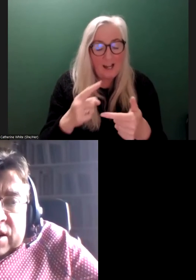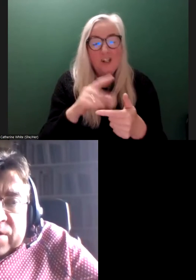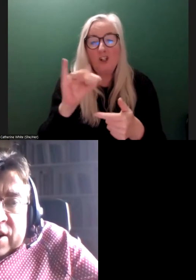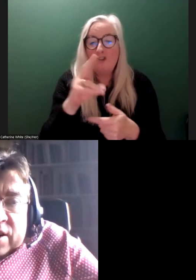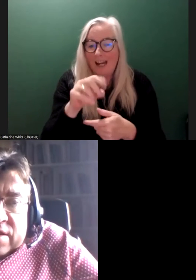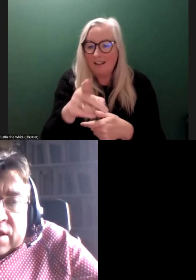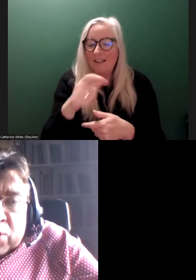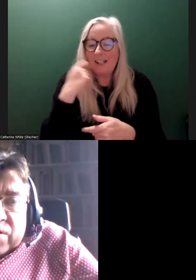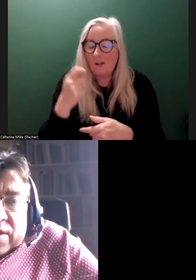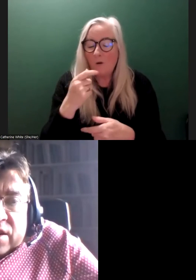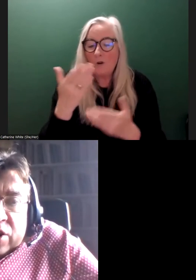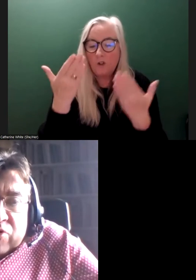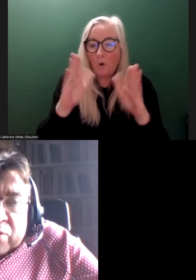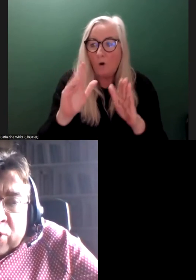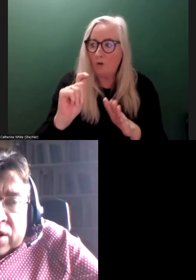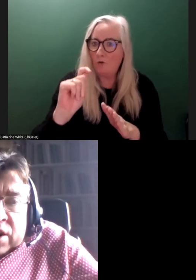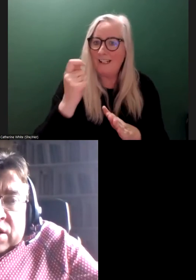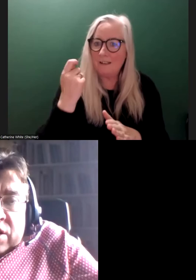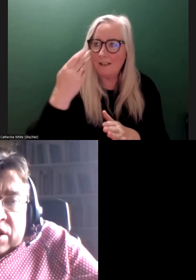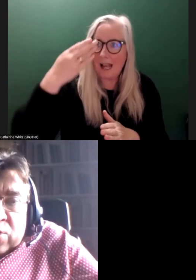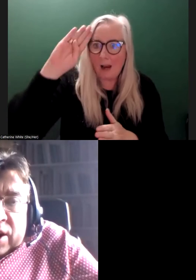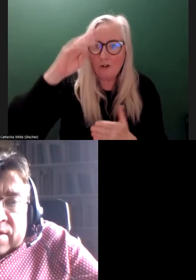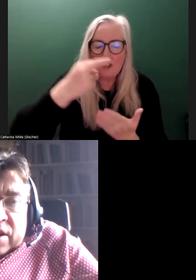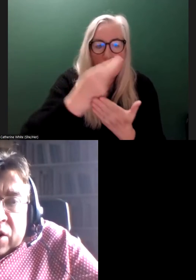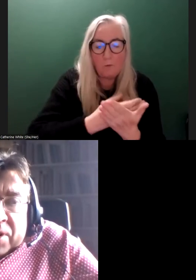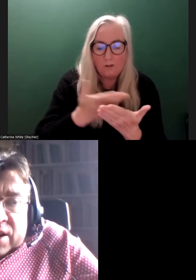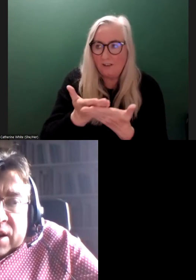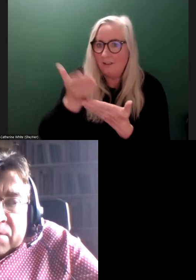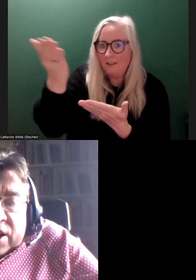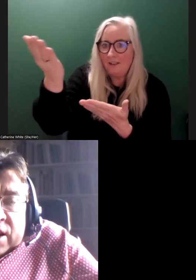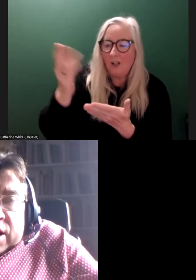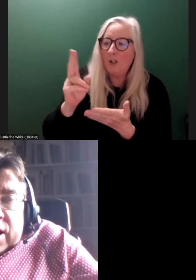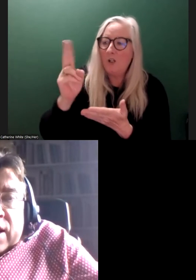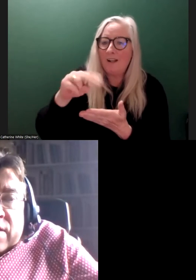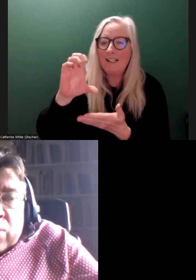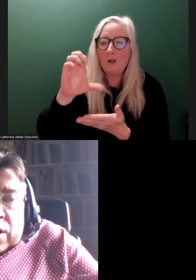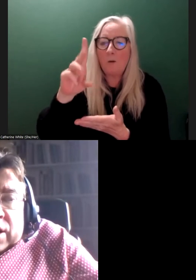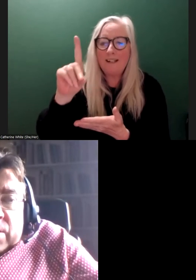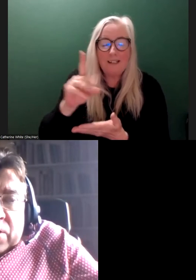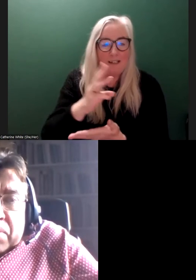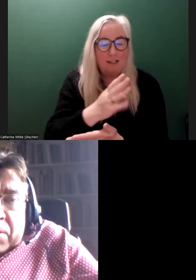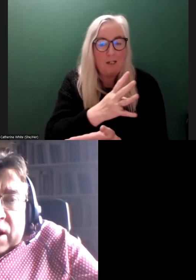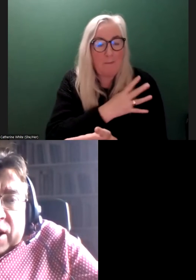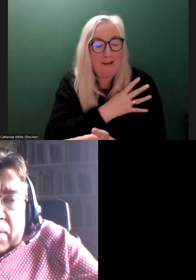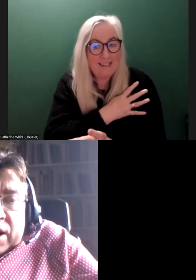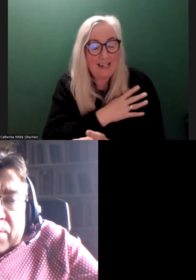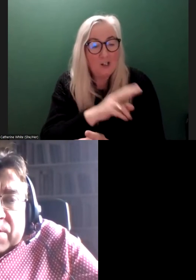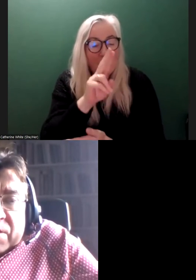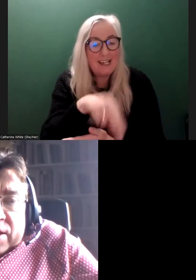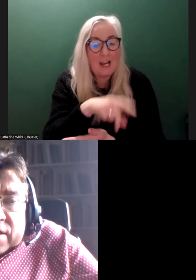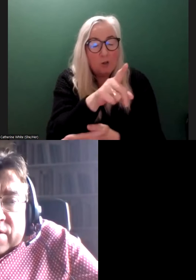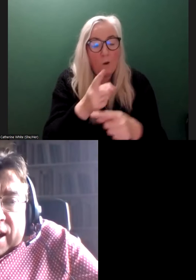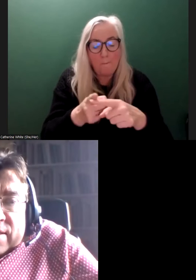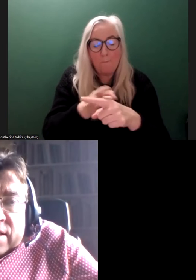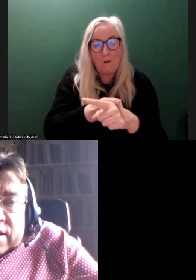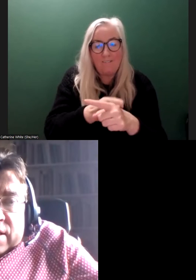that it was highlighted in the most recent Irish report to the UNCRPD committee. So if you could maybe give a brief